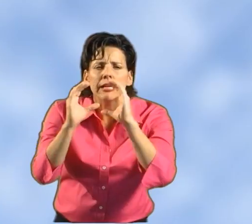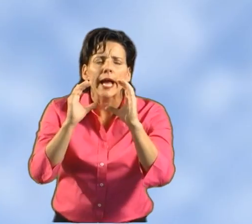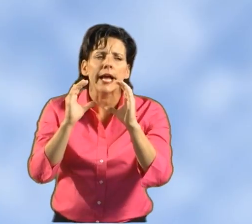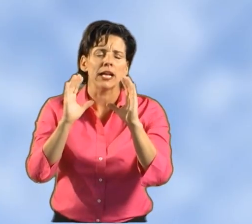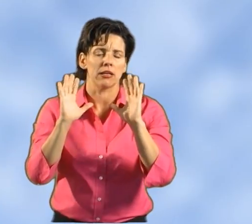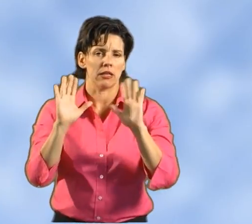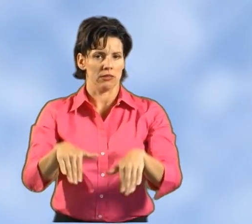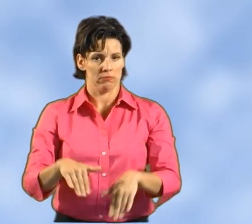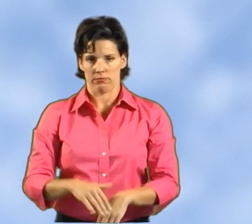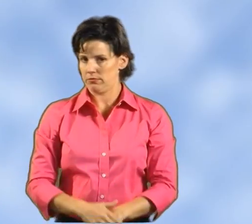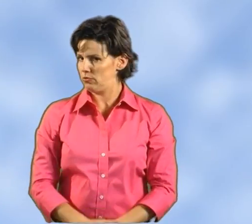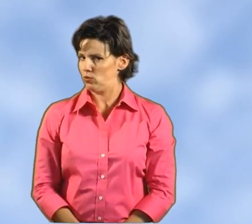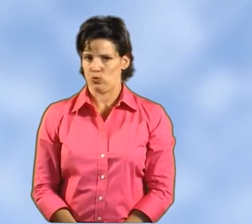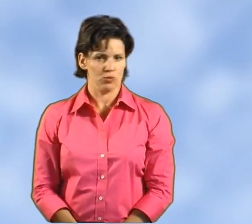less-than-fluent staff member